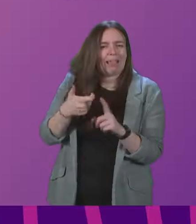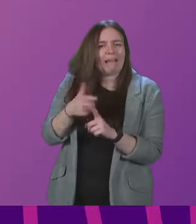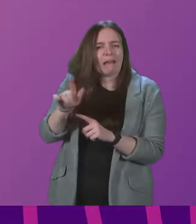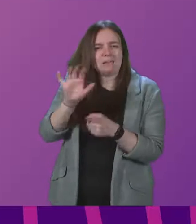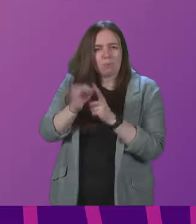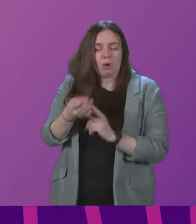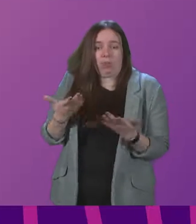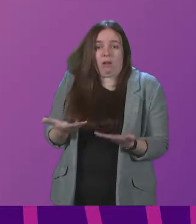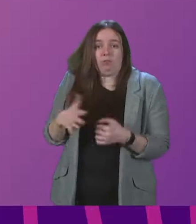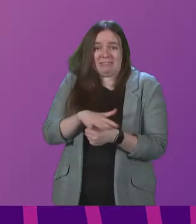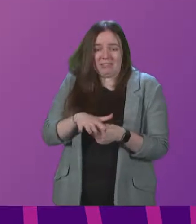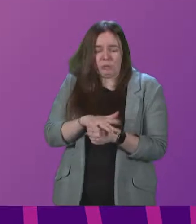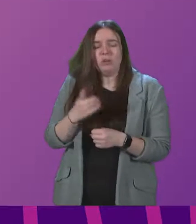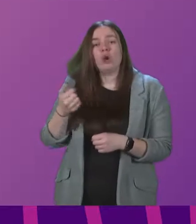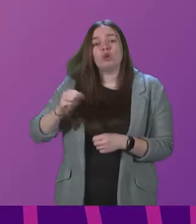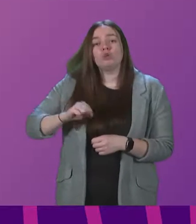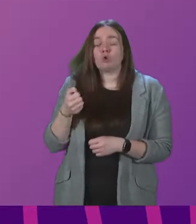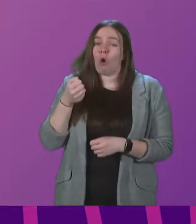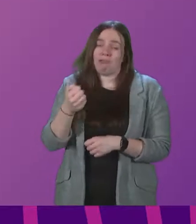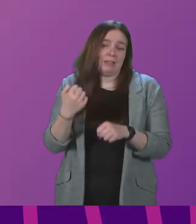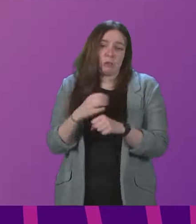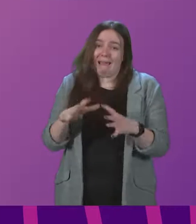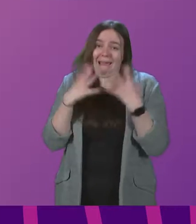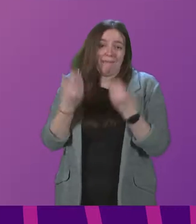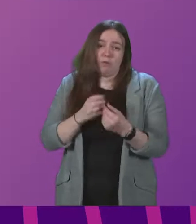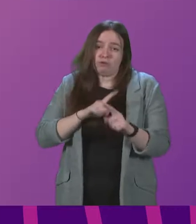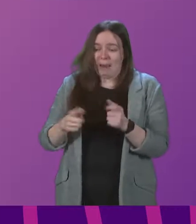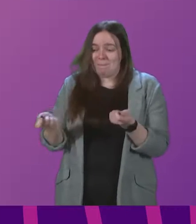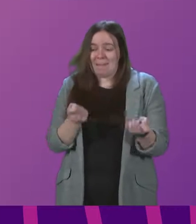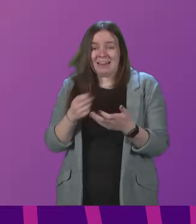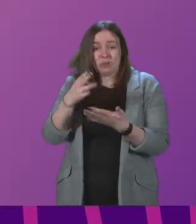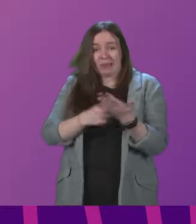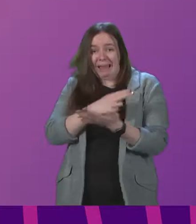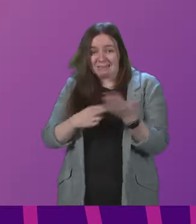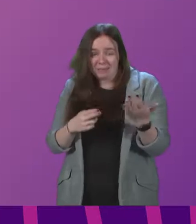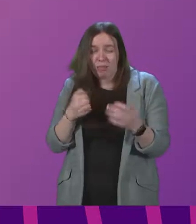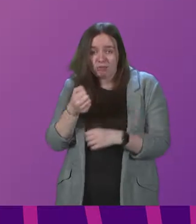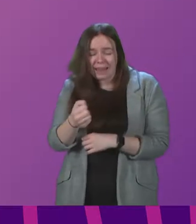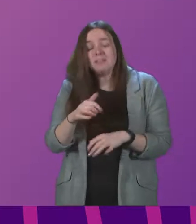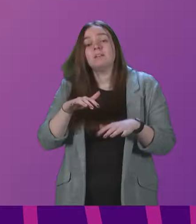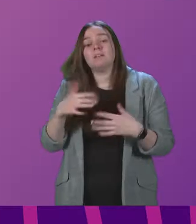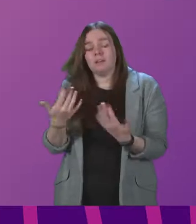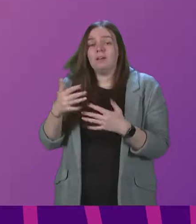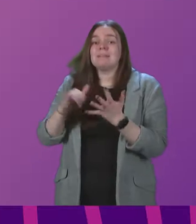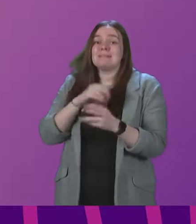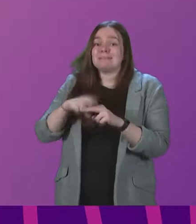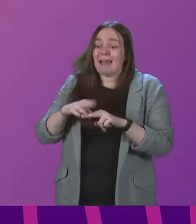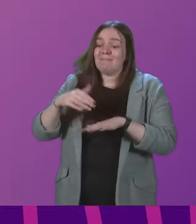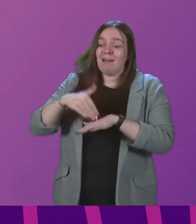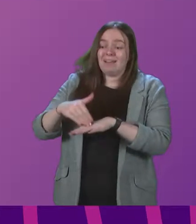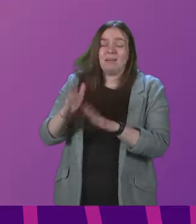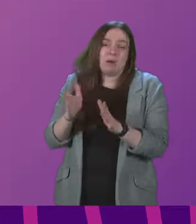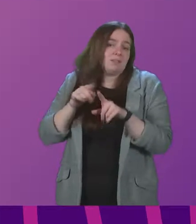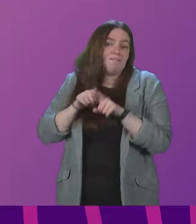situation. Scott Reel is doing all it can to manage cancellations, whilst affected staff follow isolation